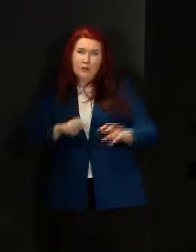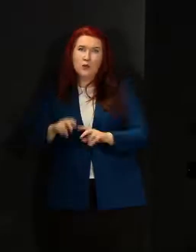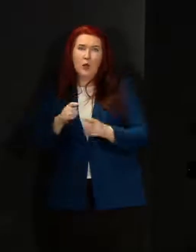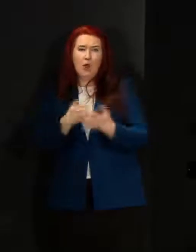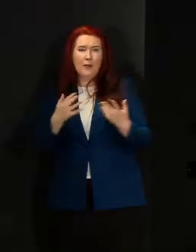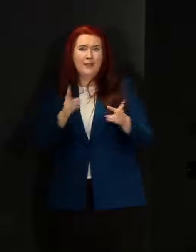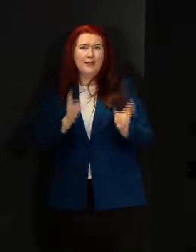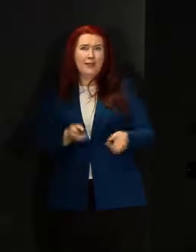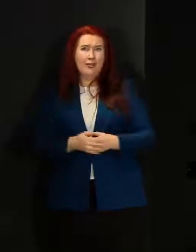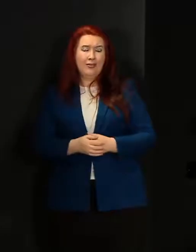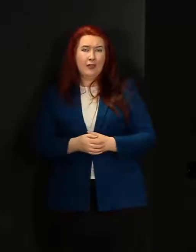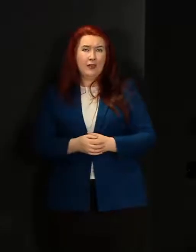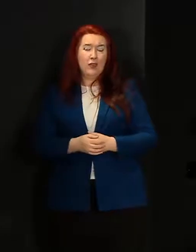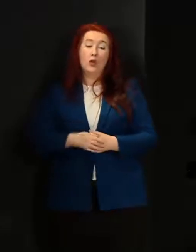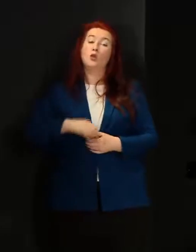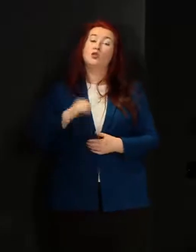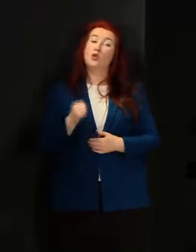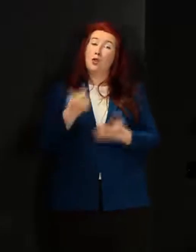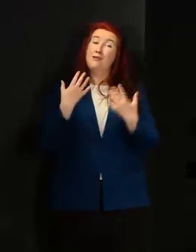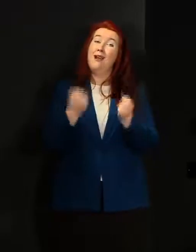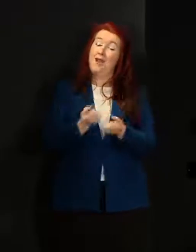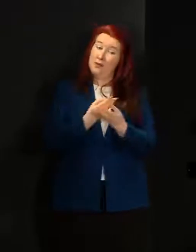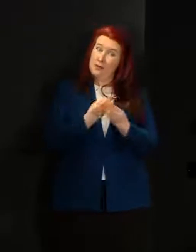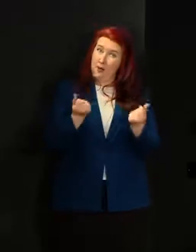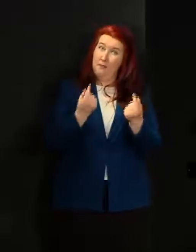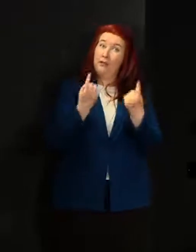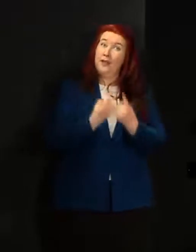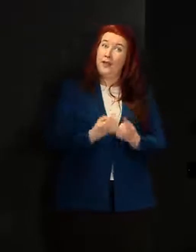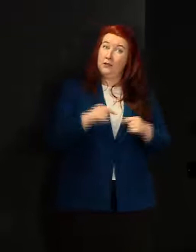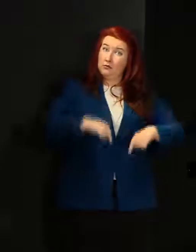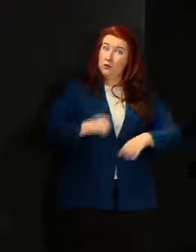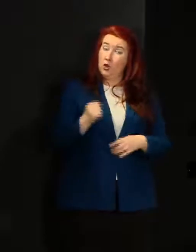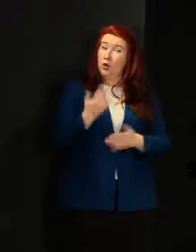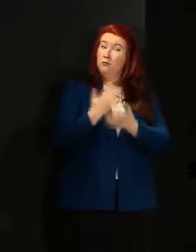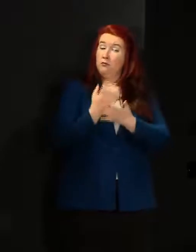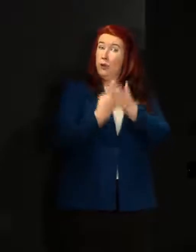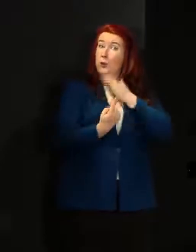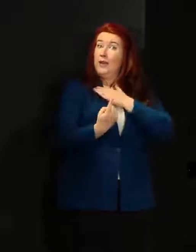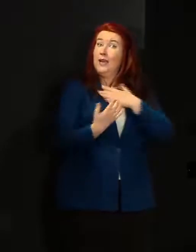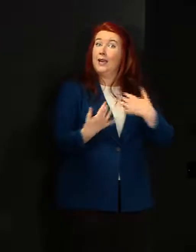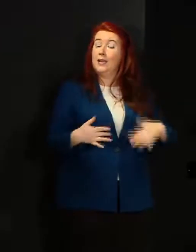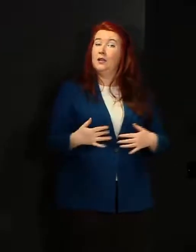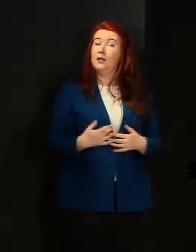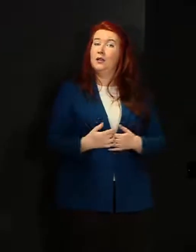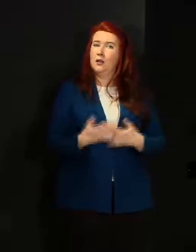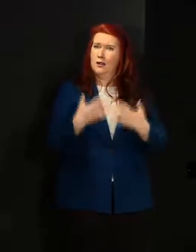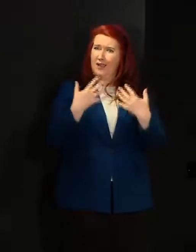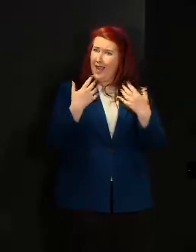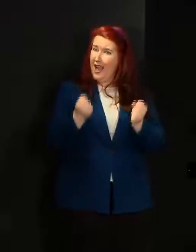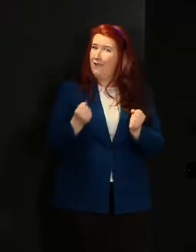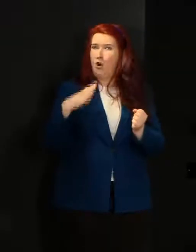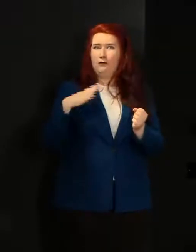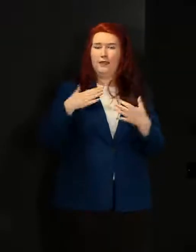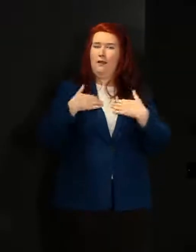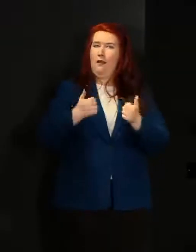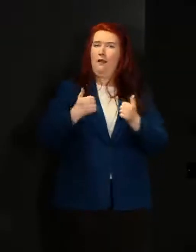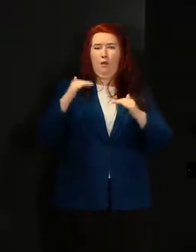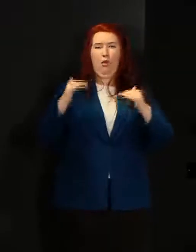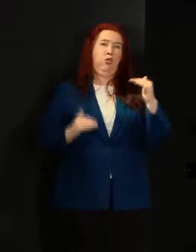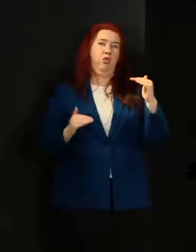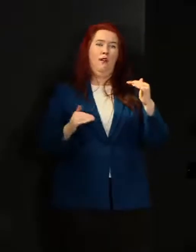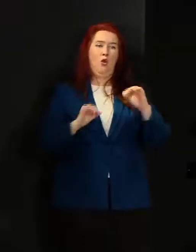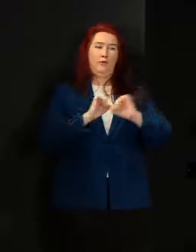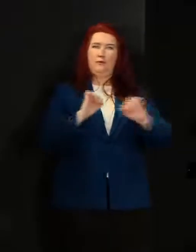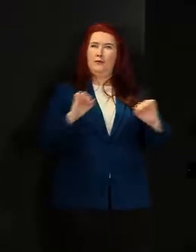Scotland has some things in Scotland that make it unique. It has deep seated health inequalities. It has